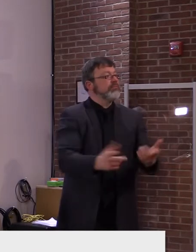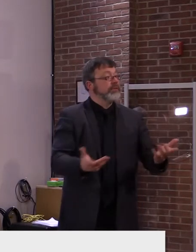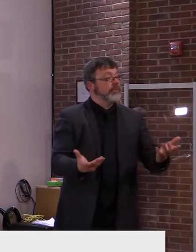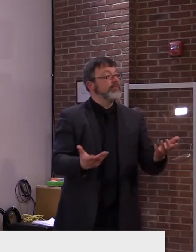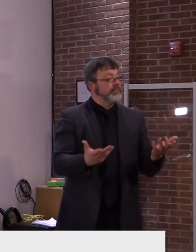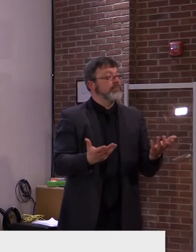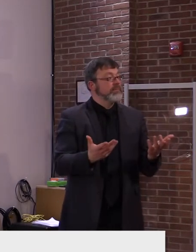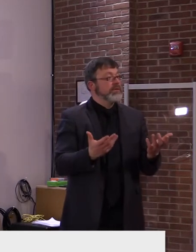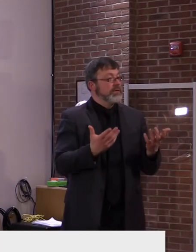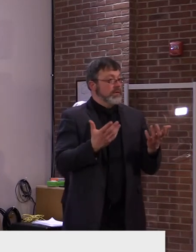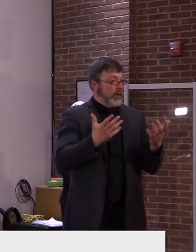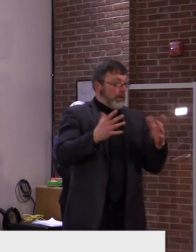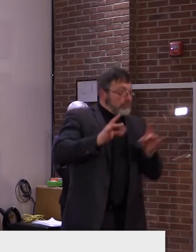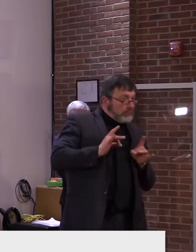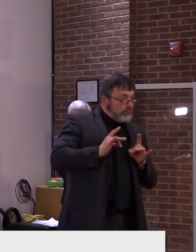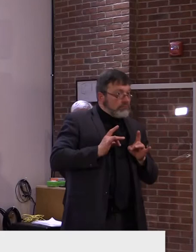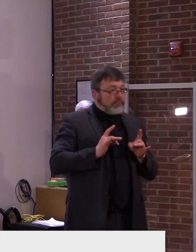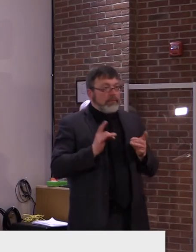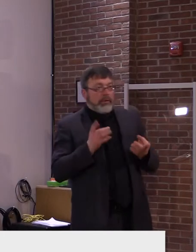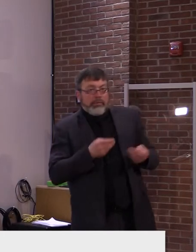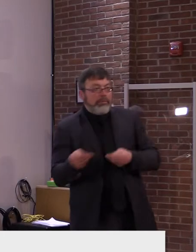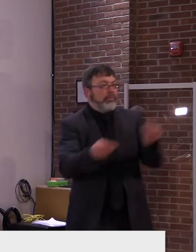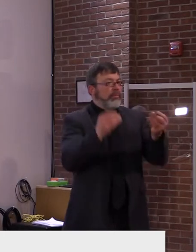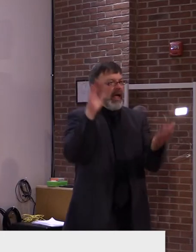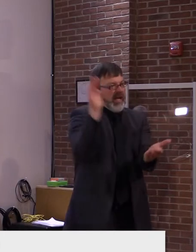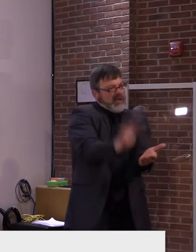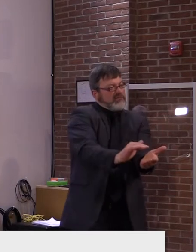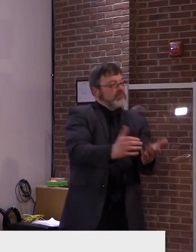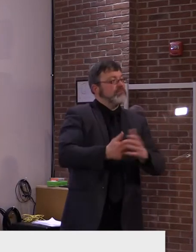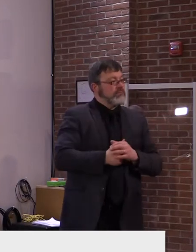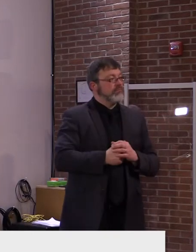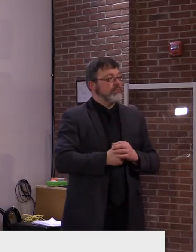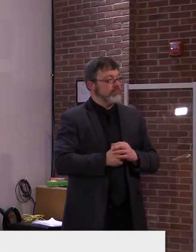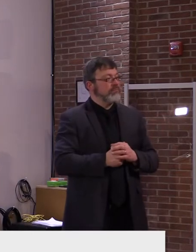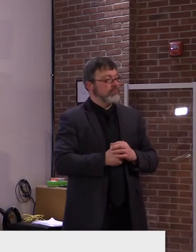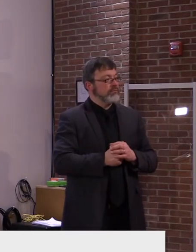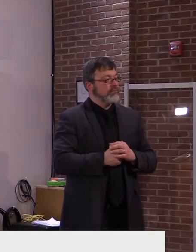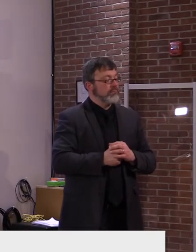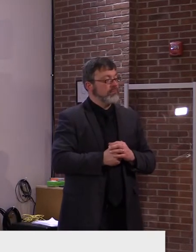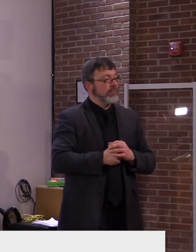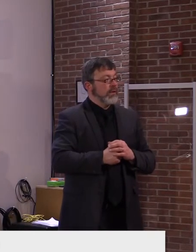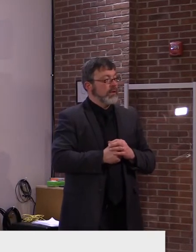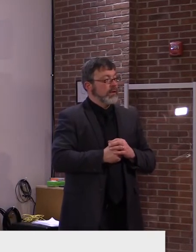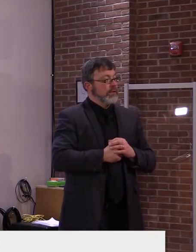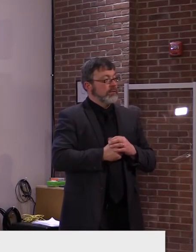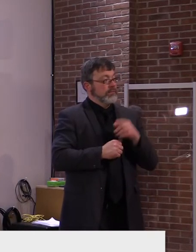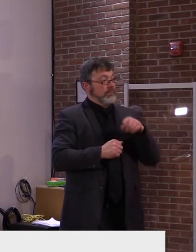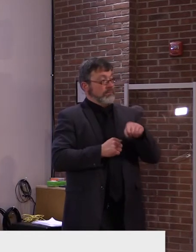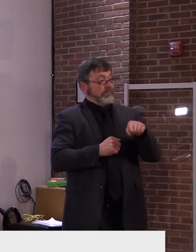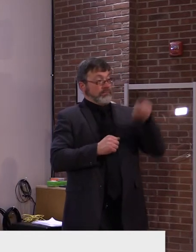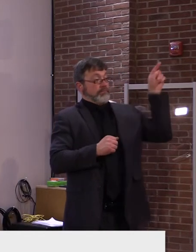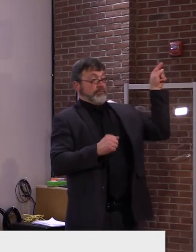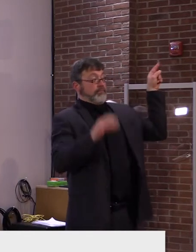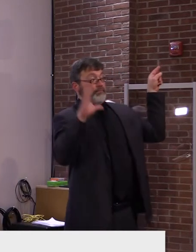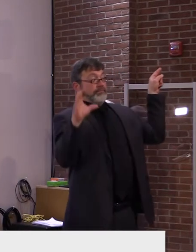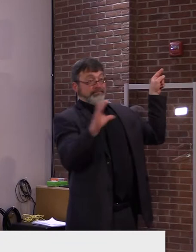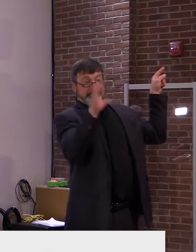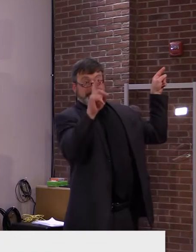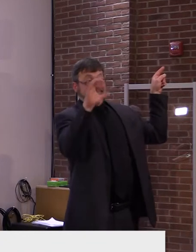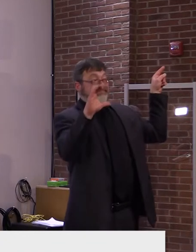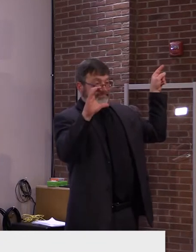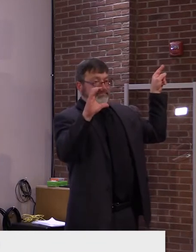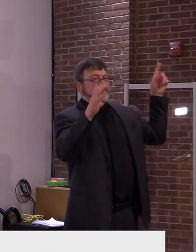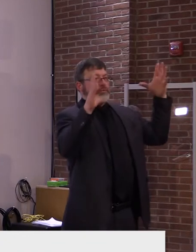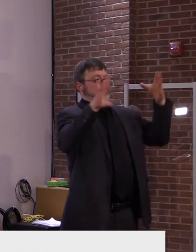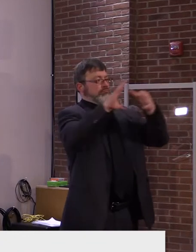lever, such as the CDC's new order requiring masks on all public transportation. These can play a key role.